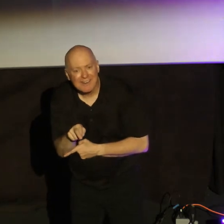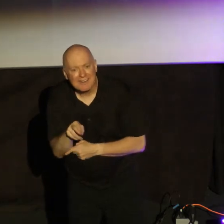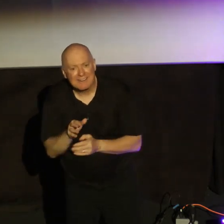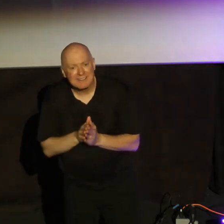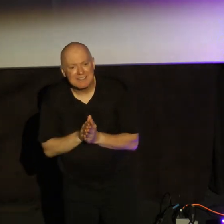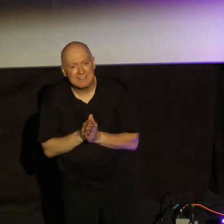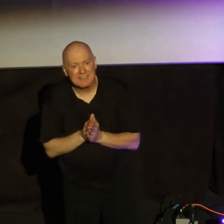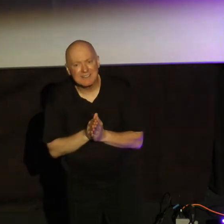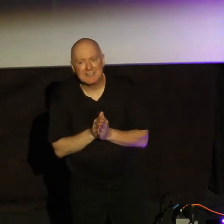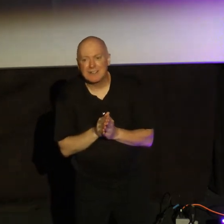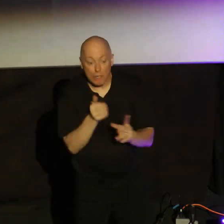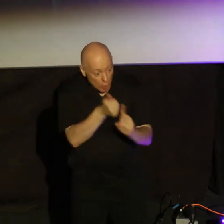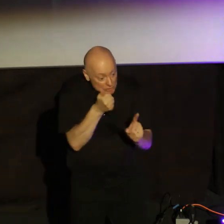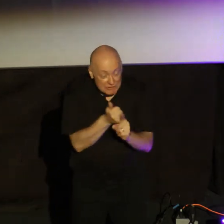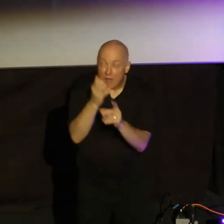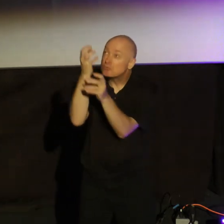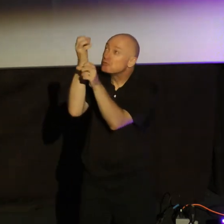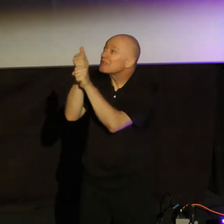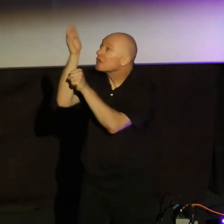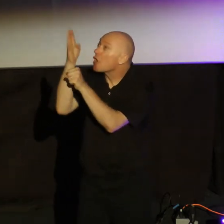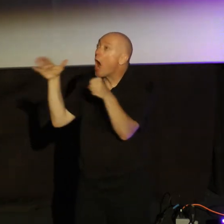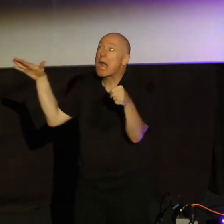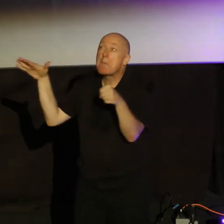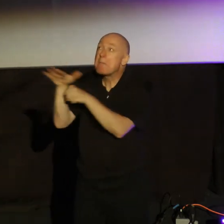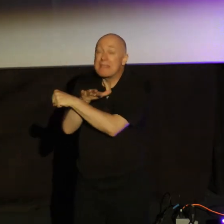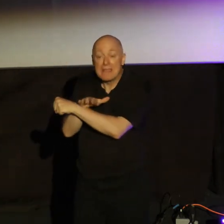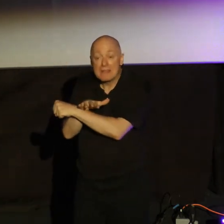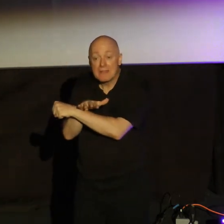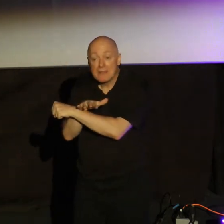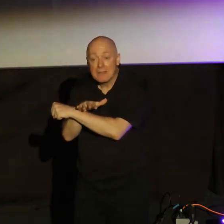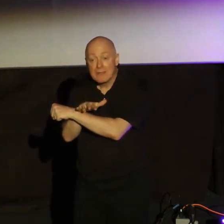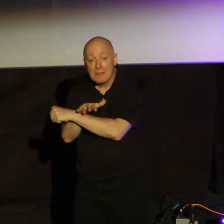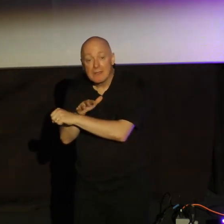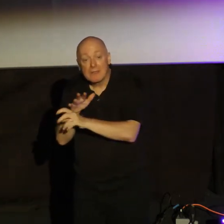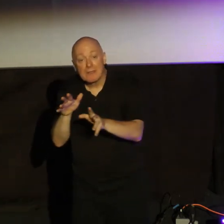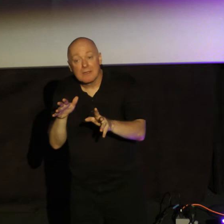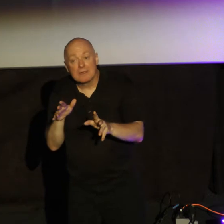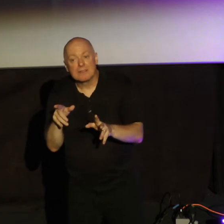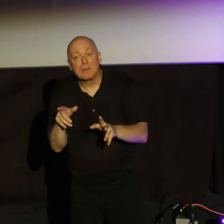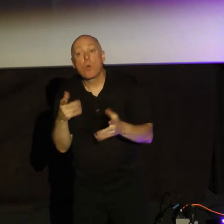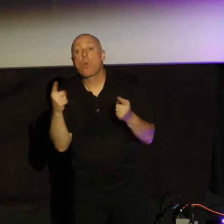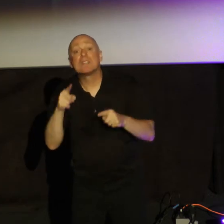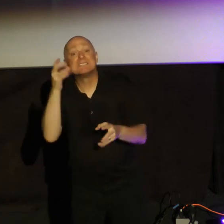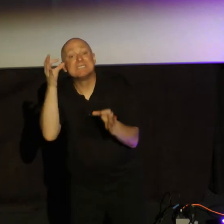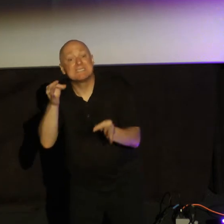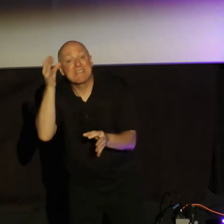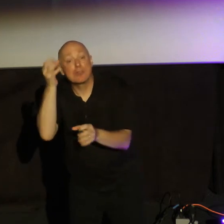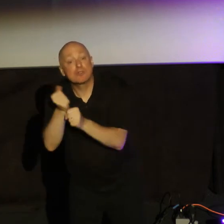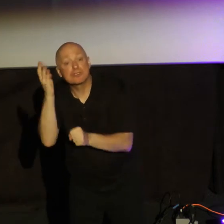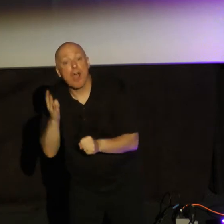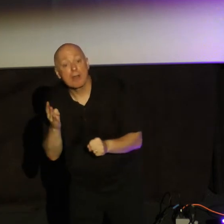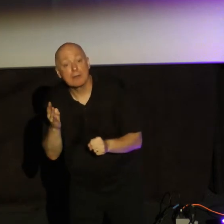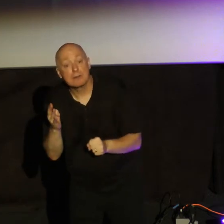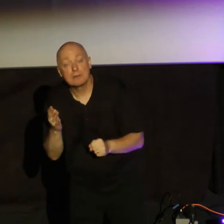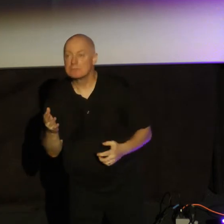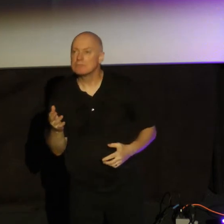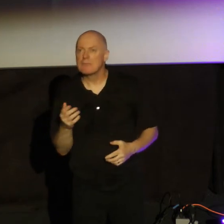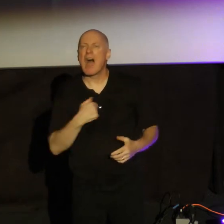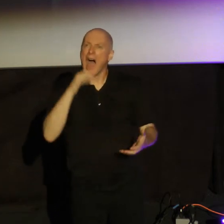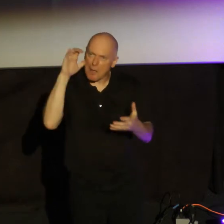She was trusting in God completely. And at that point, do you know when she decided, okay, I'm going to trust in God? You know what, I believe in this God.